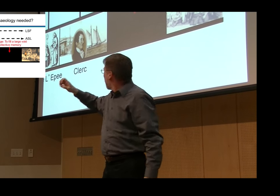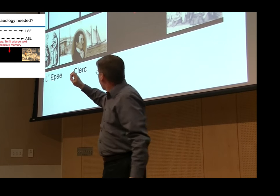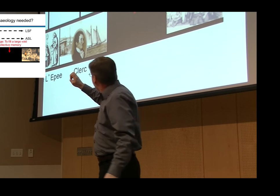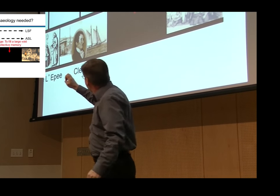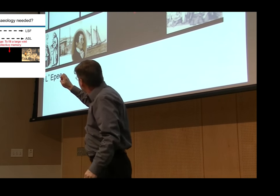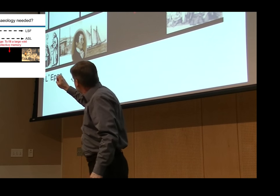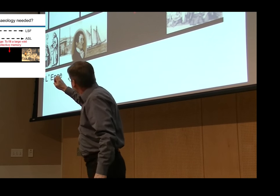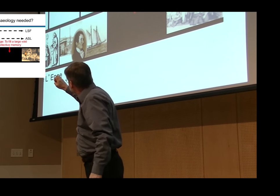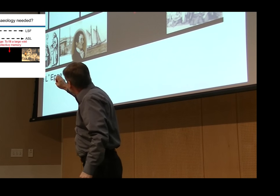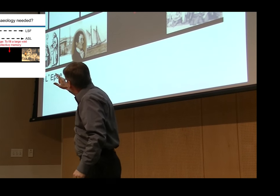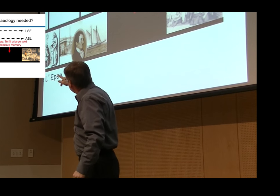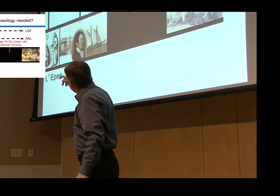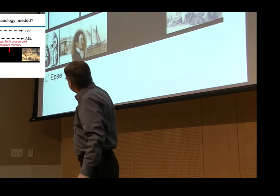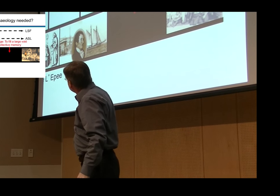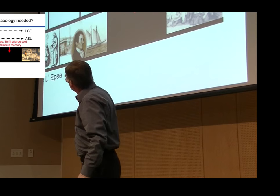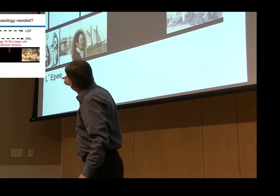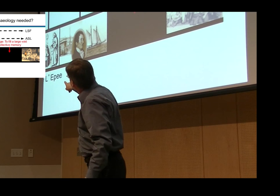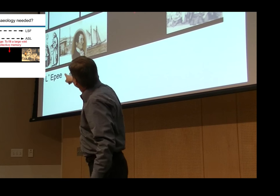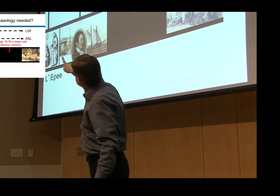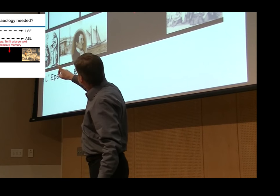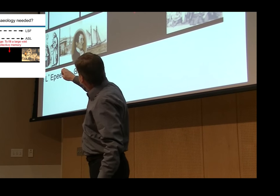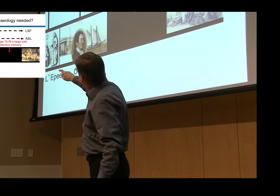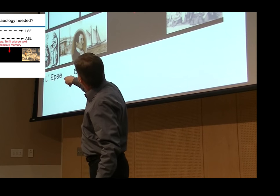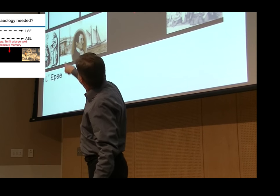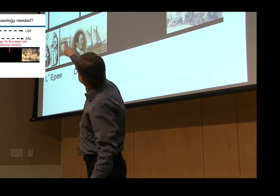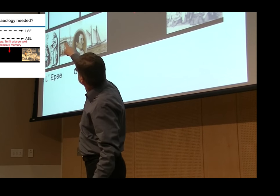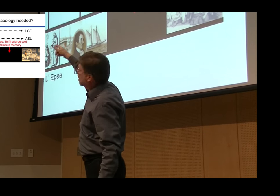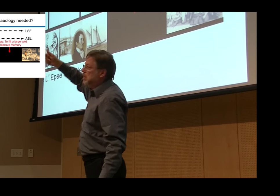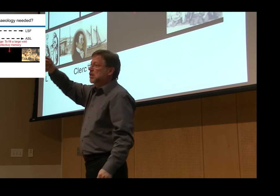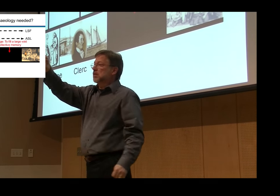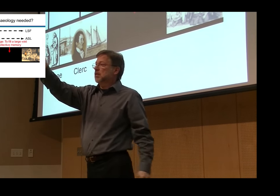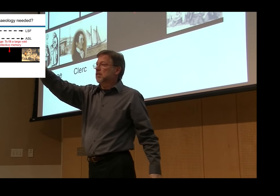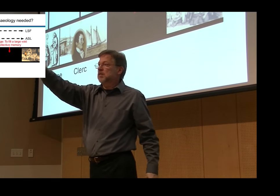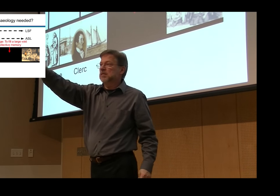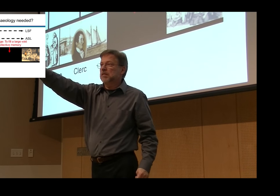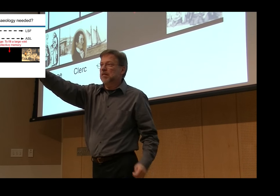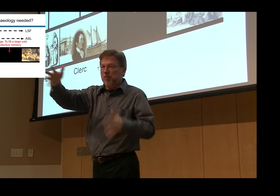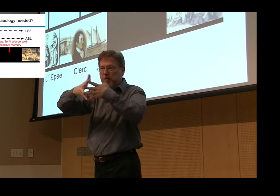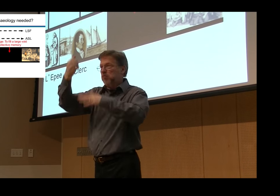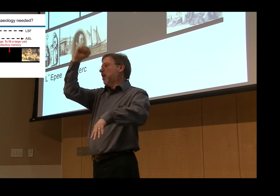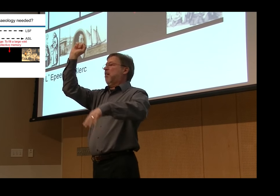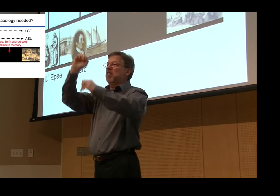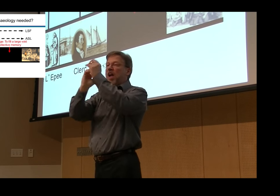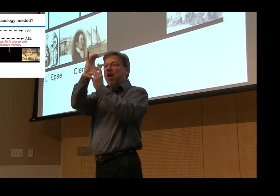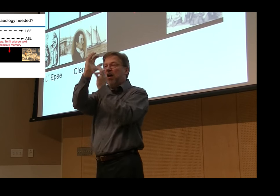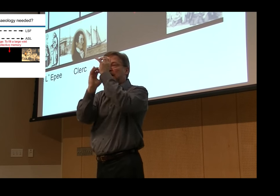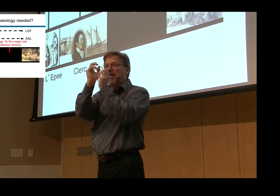available. But then there were periods of time where there was almost no information to be uncovered.